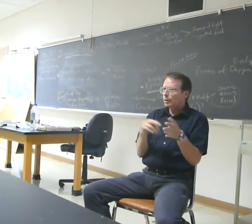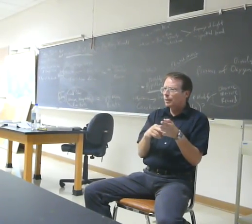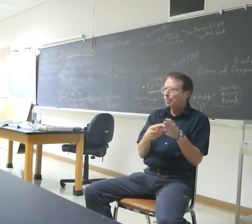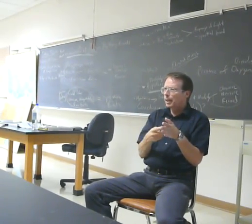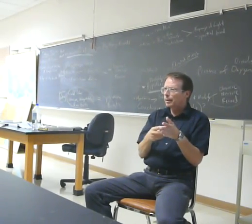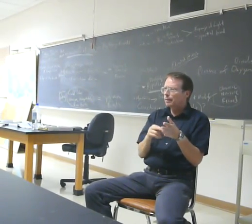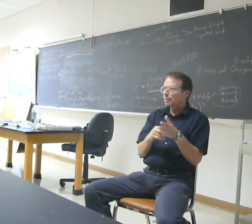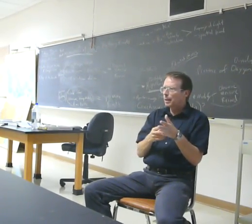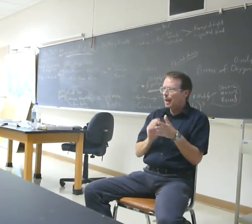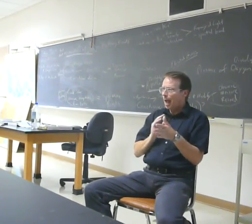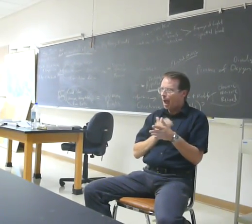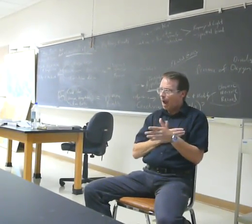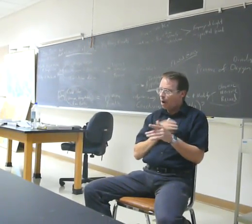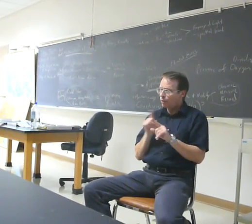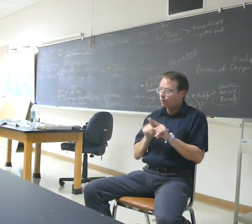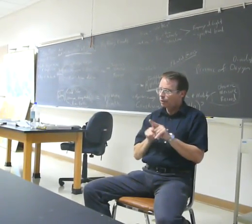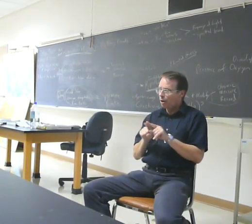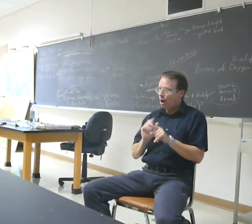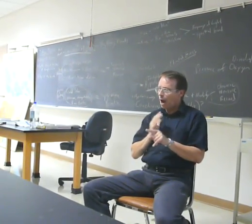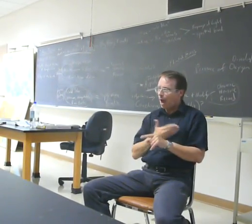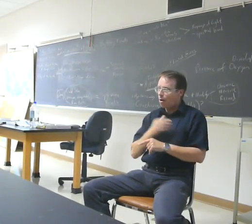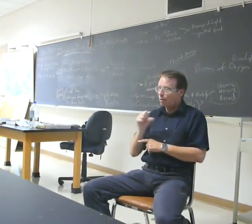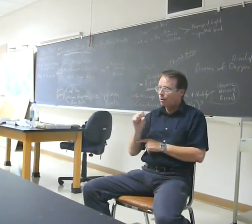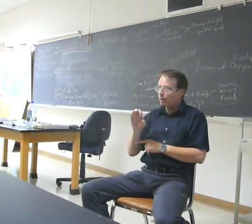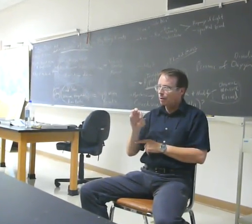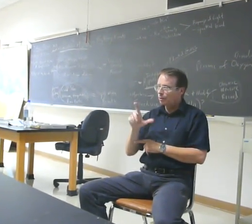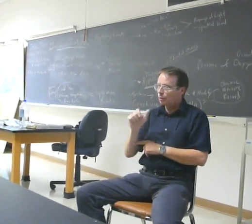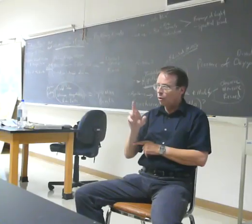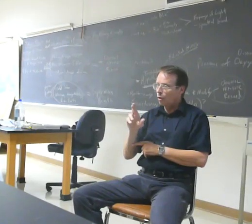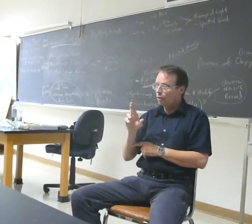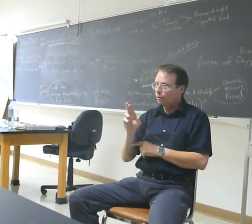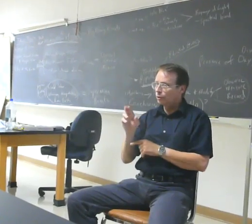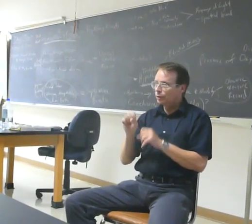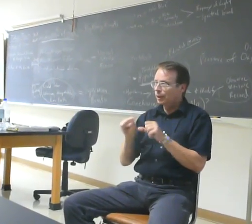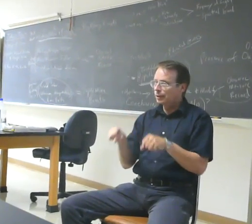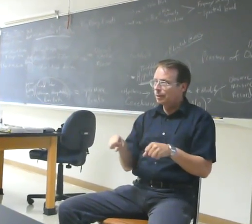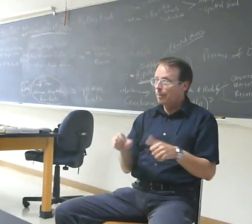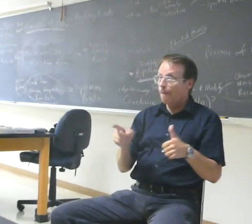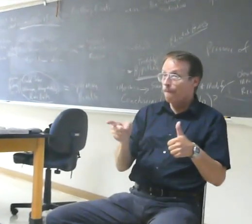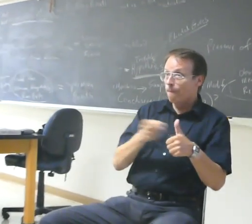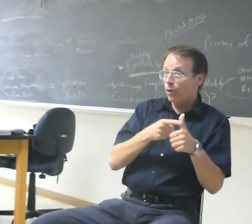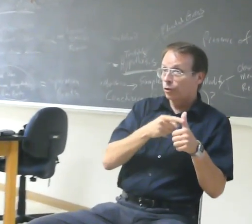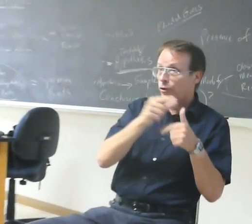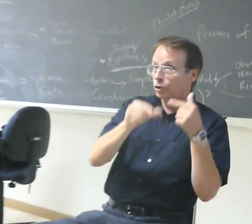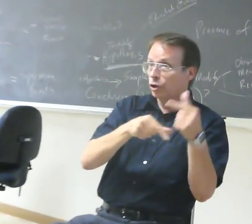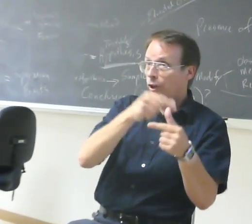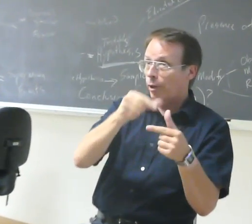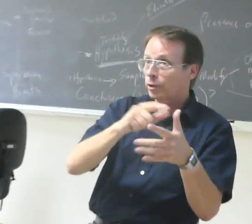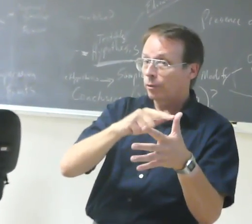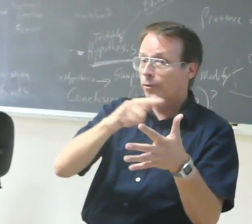Our star and our solar system then, is it a first generation or maybe a second or third generation system?